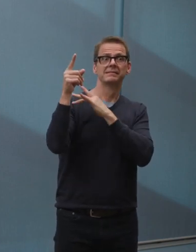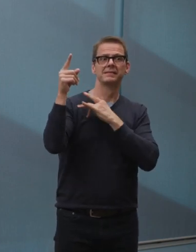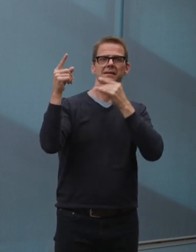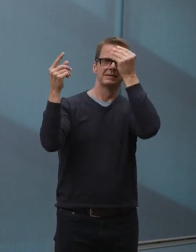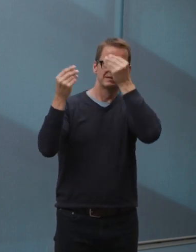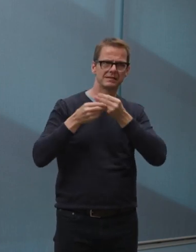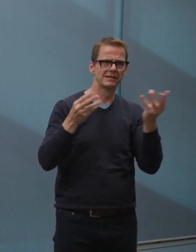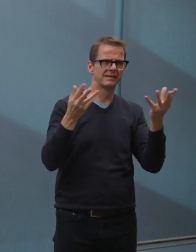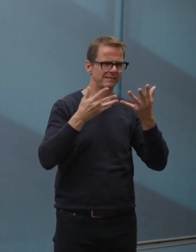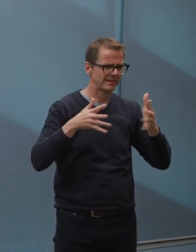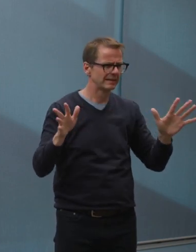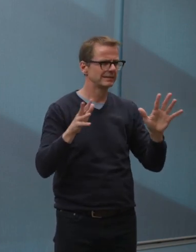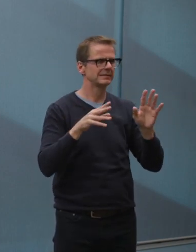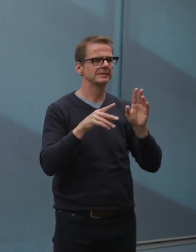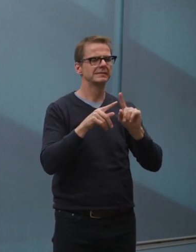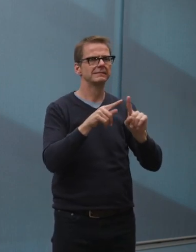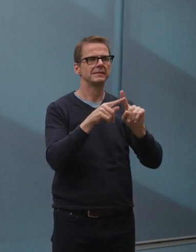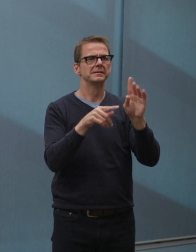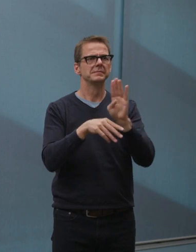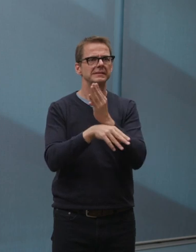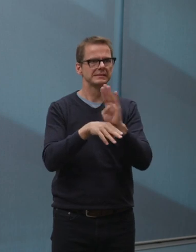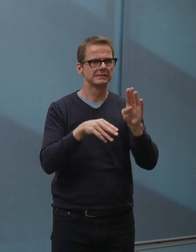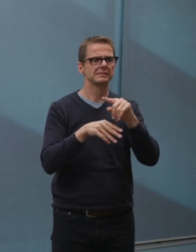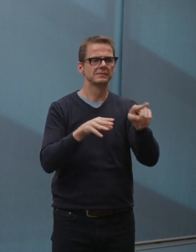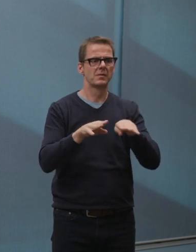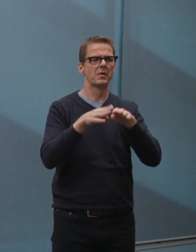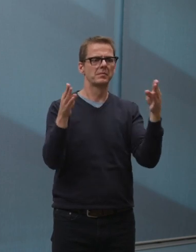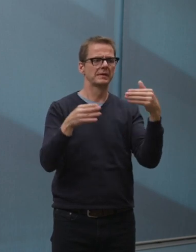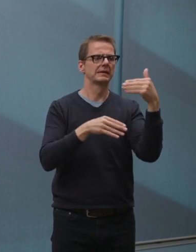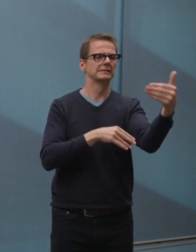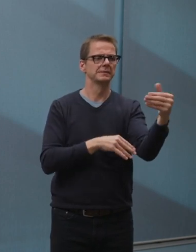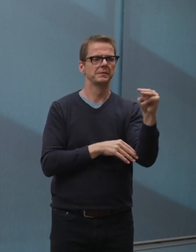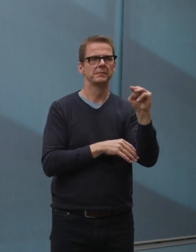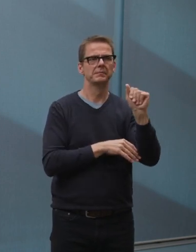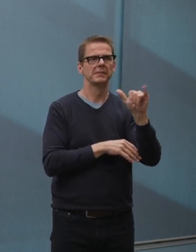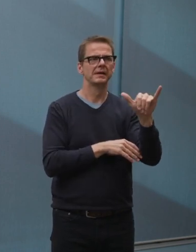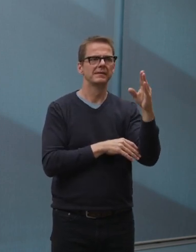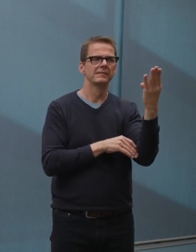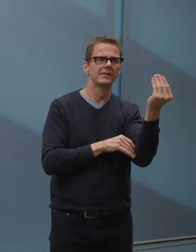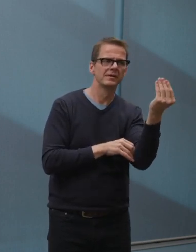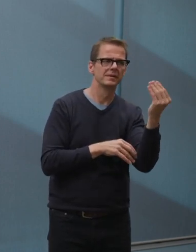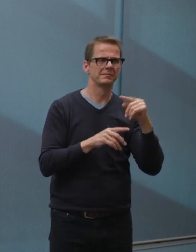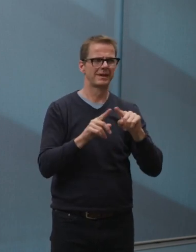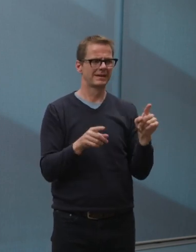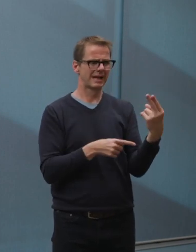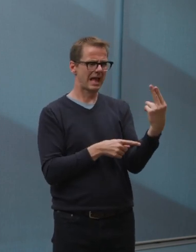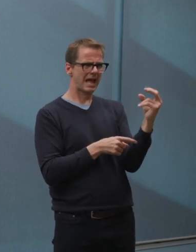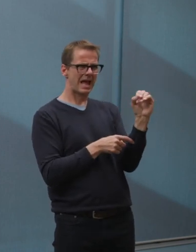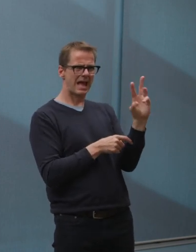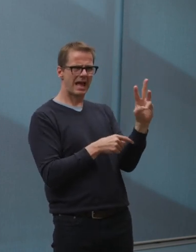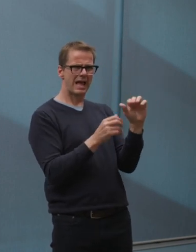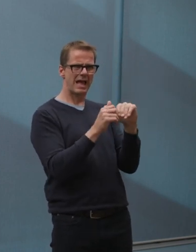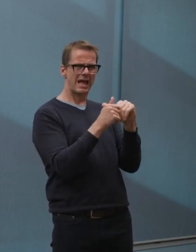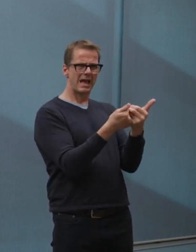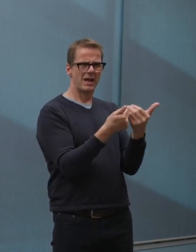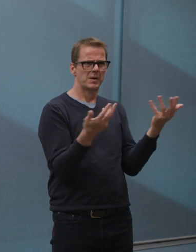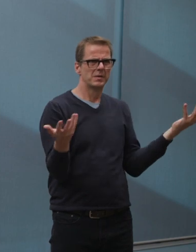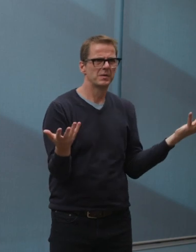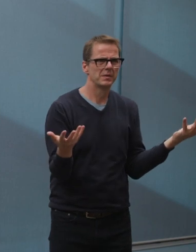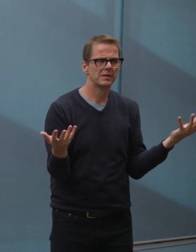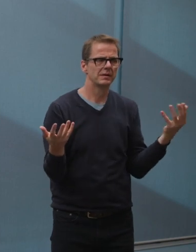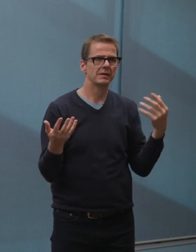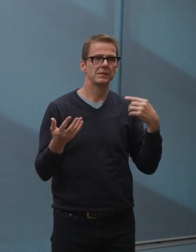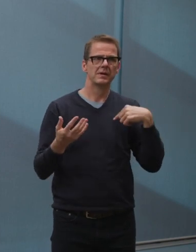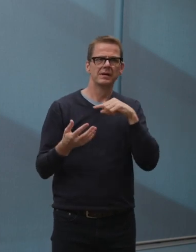our own golf facilities, for example, and figure out how to safely turn those back on, just like private golf courses. So, there's clarity around some of